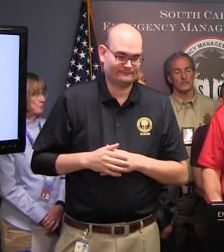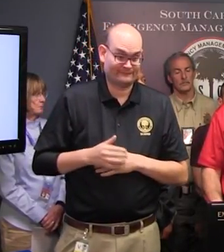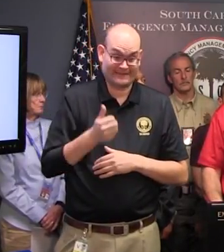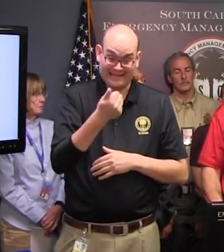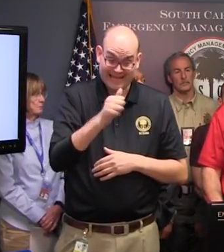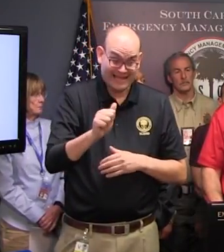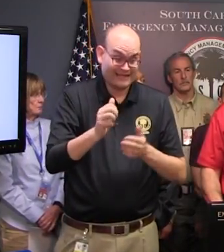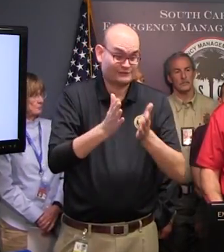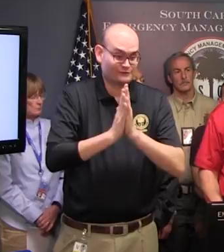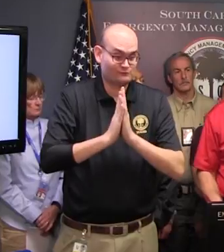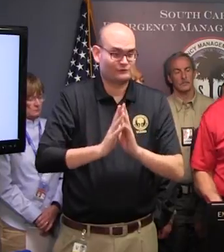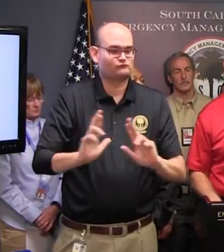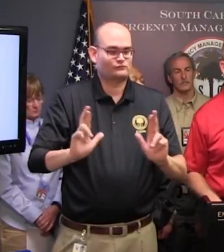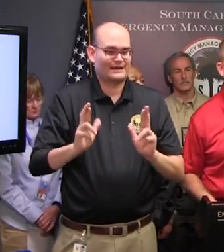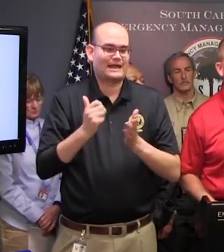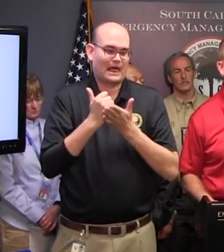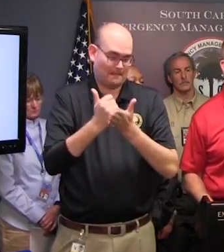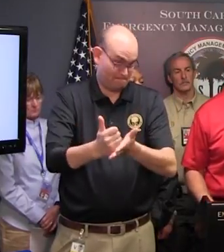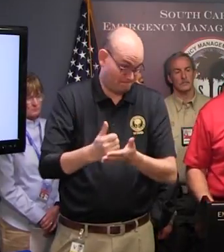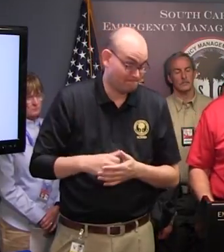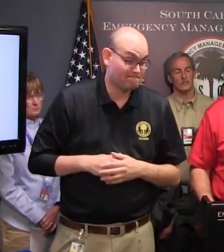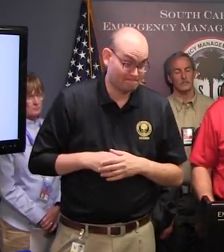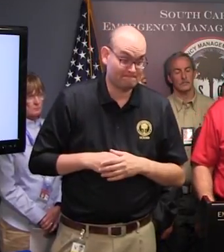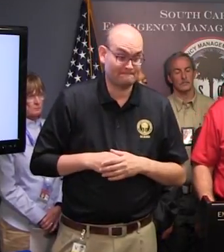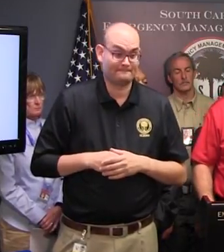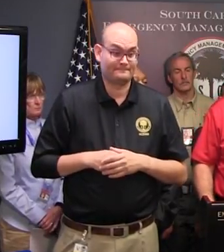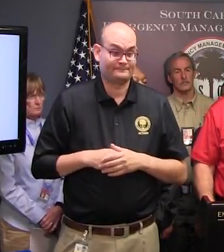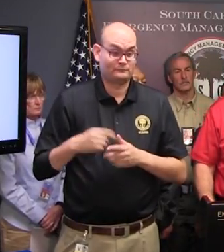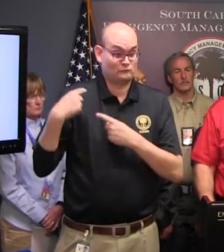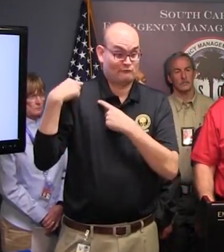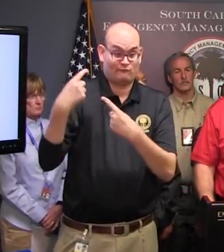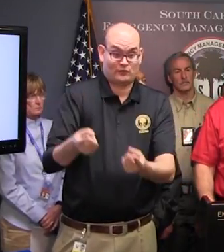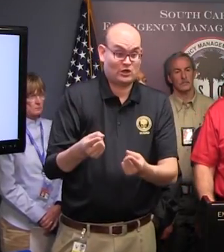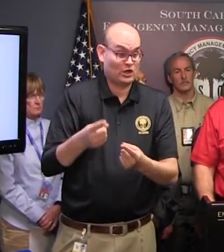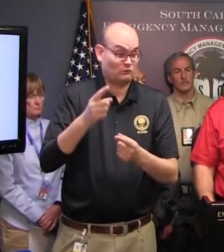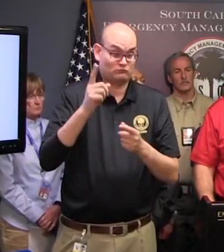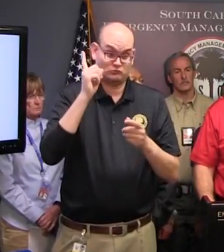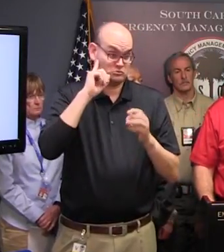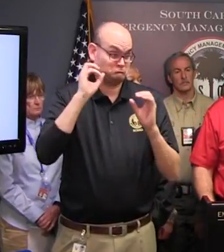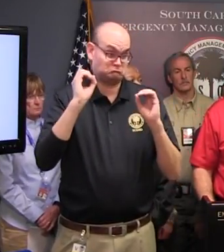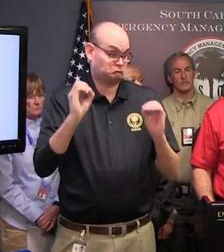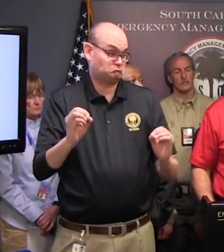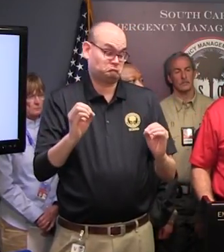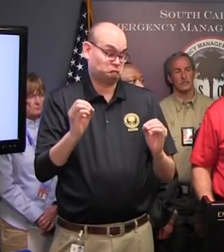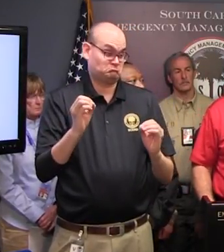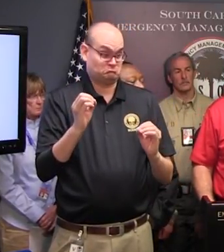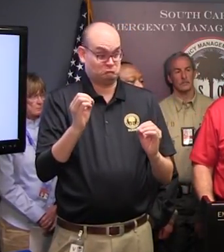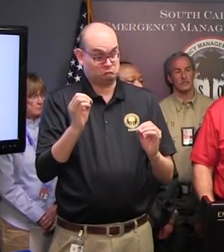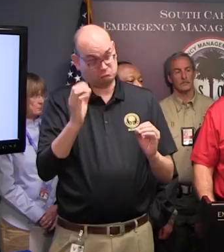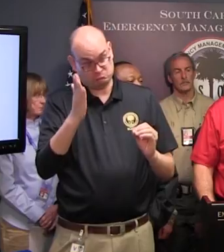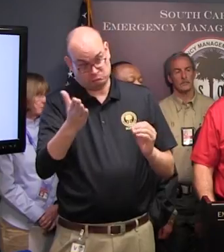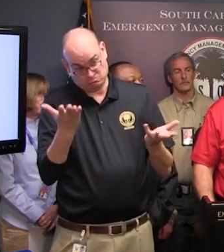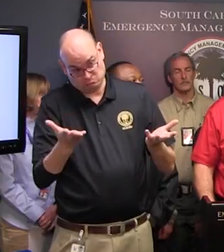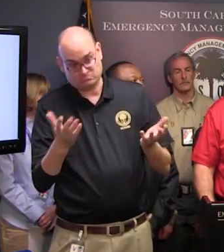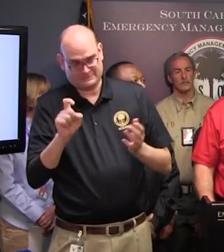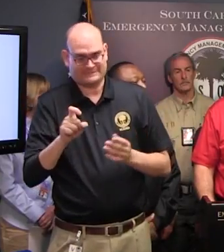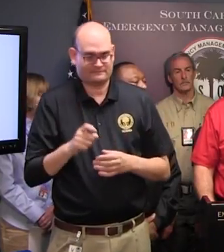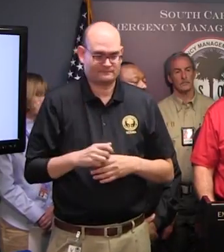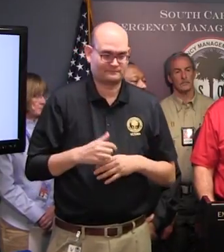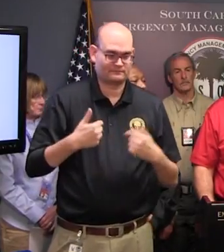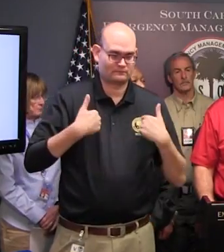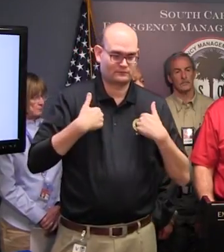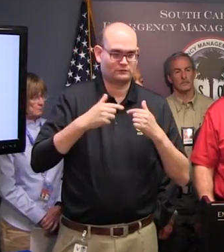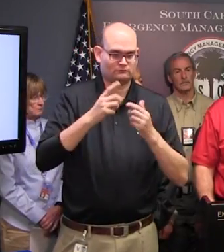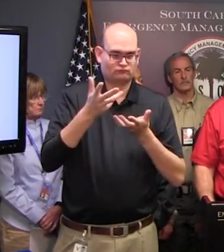for assistance locally. We have not received any requests for assistance from local jurisdictions. I've personally spoken with several